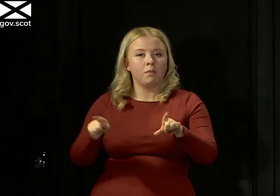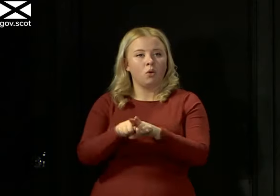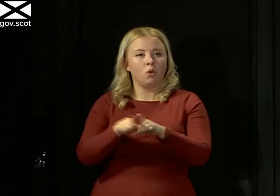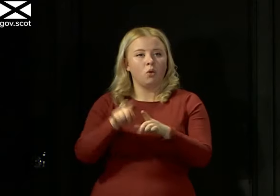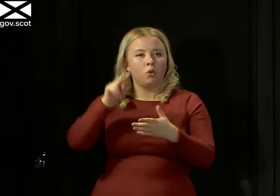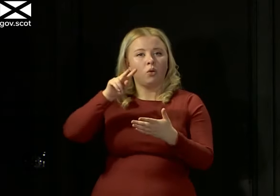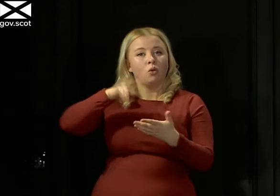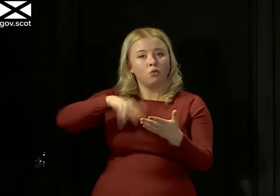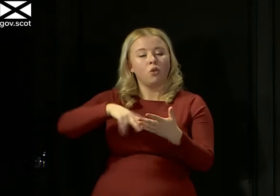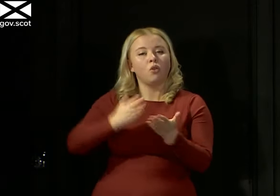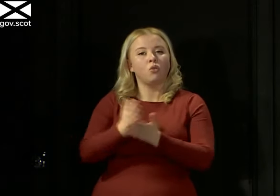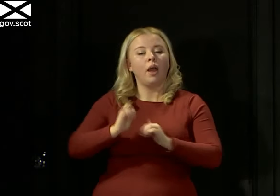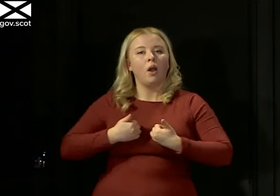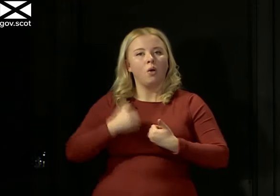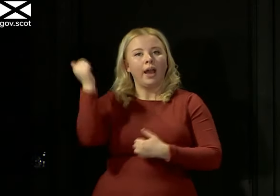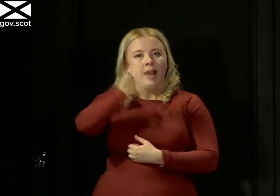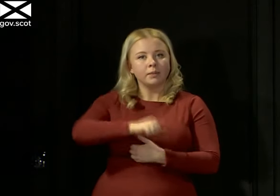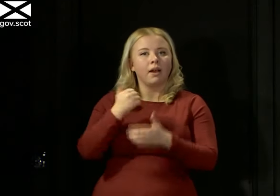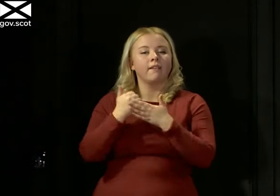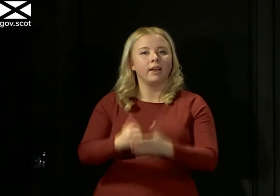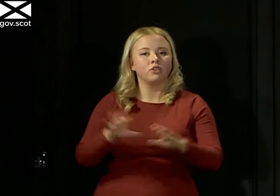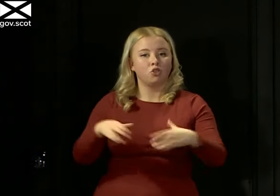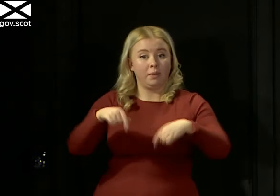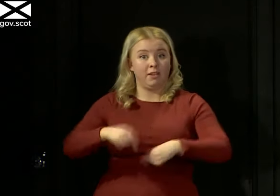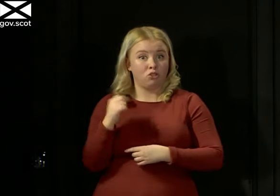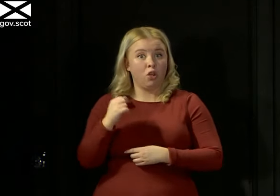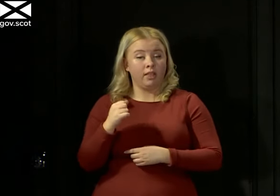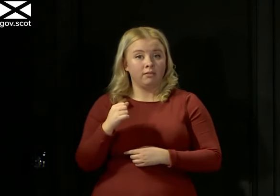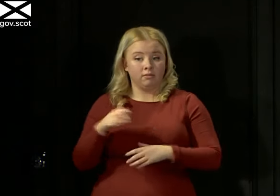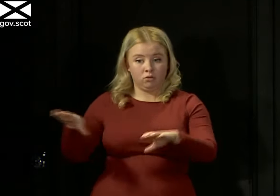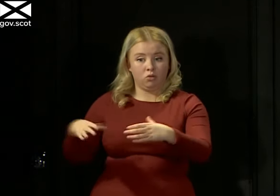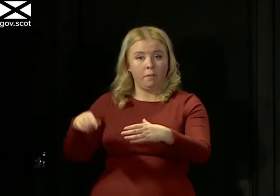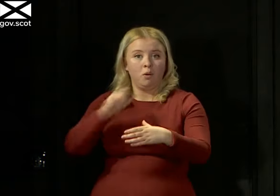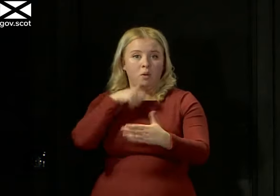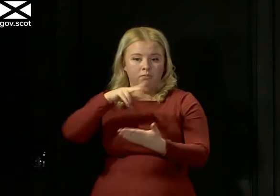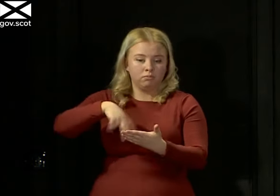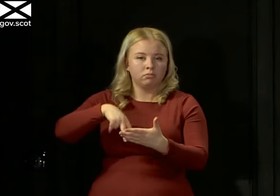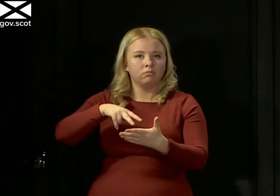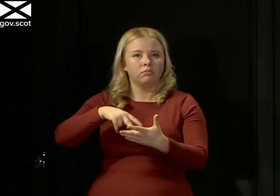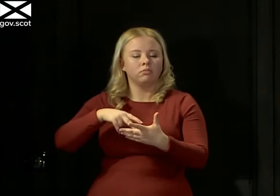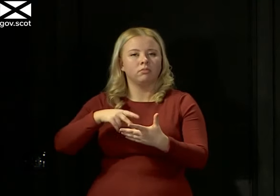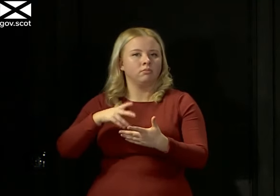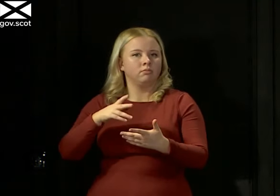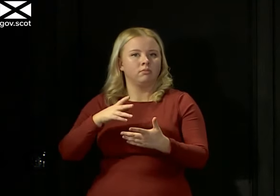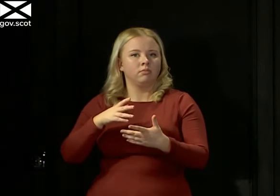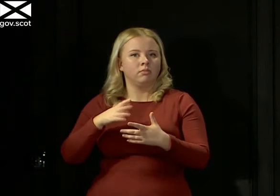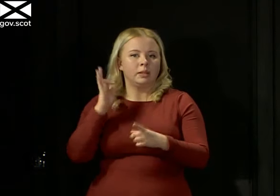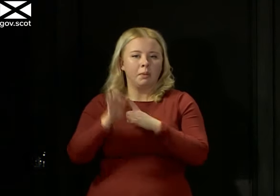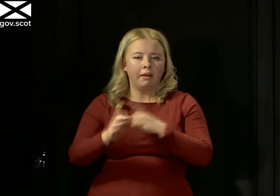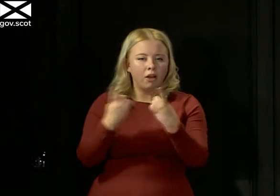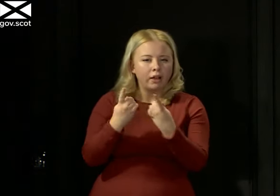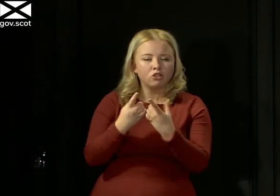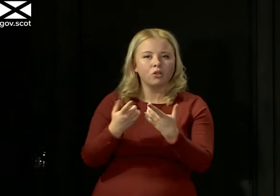our expert advisory group here in Scotland, who will look at that for, and not necessarily on this particular issue, any particular